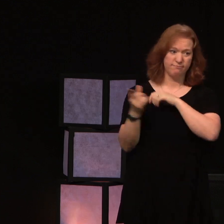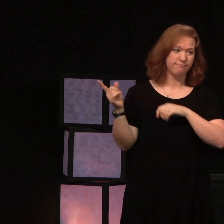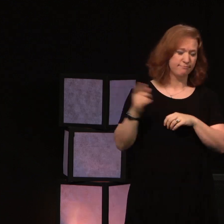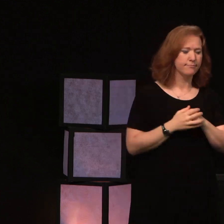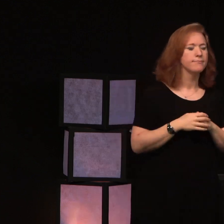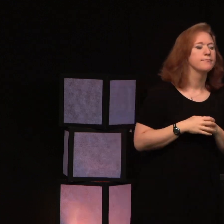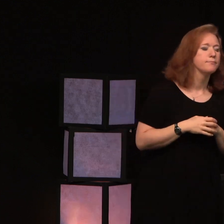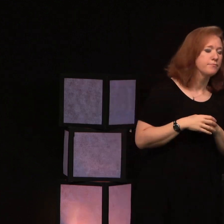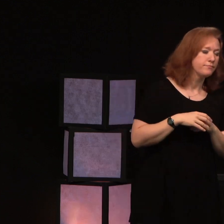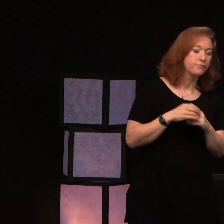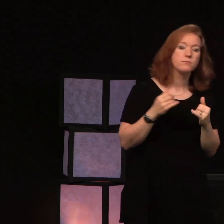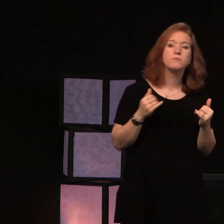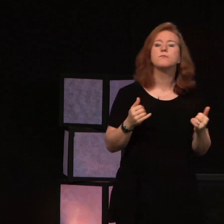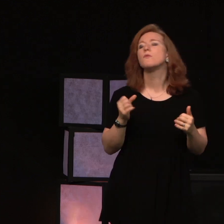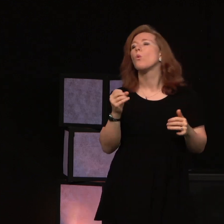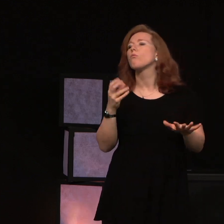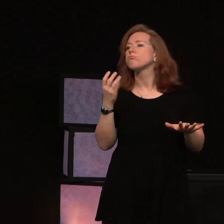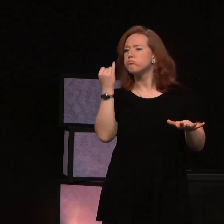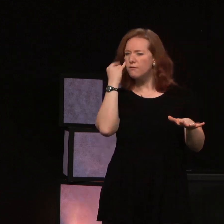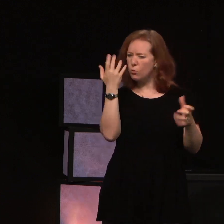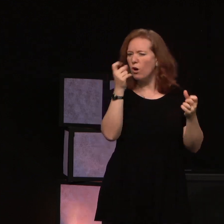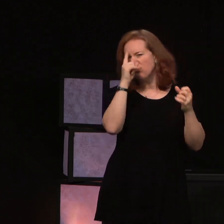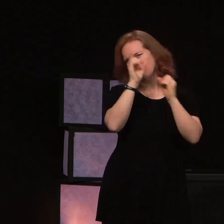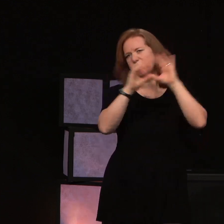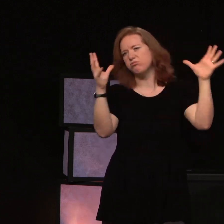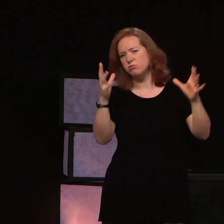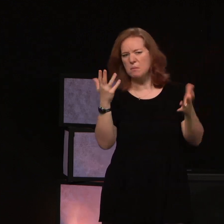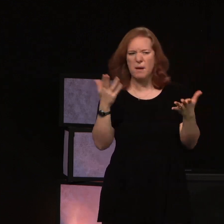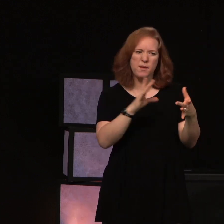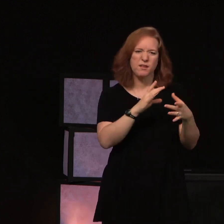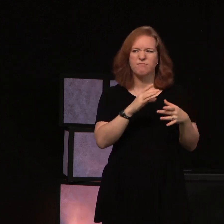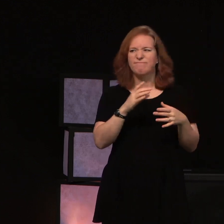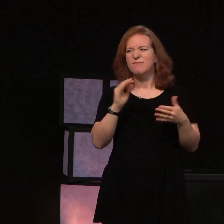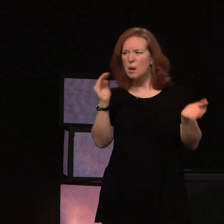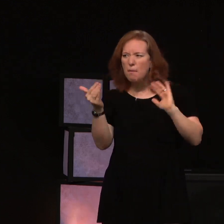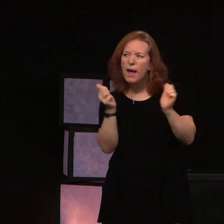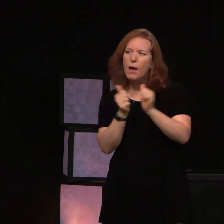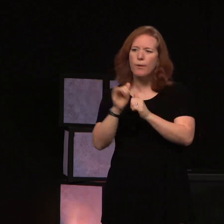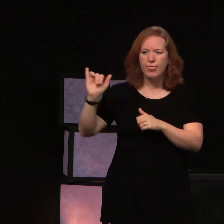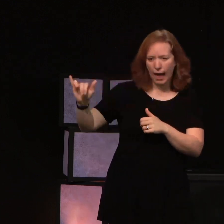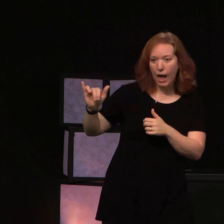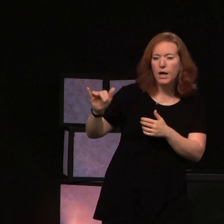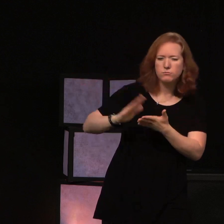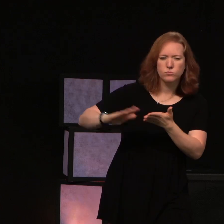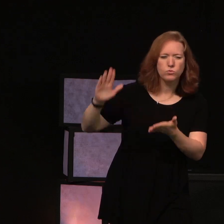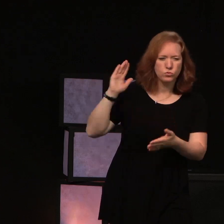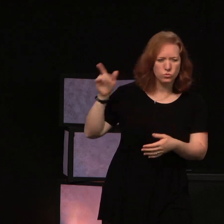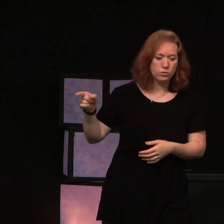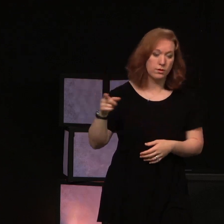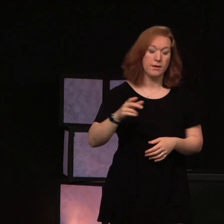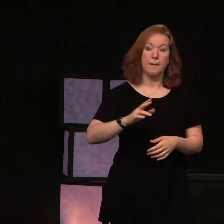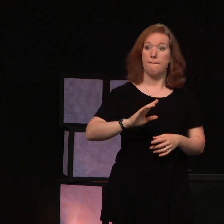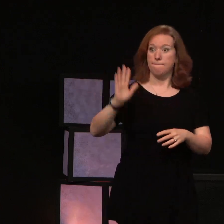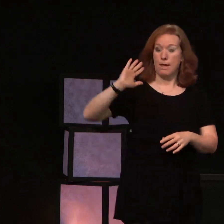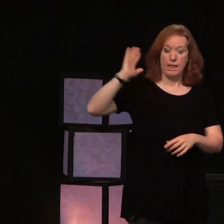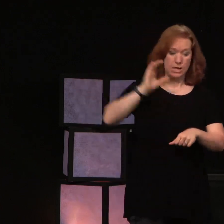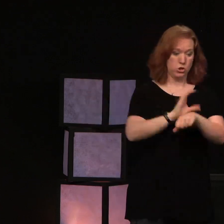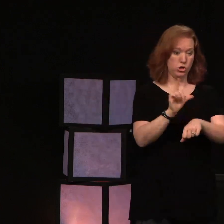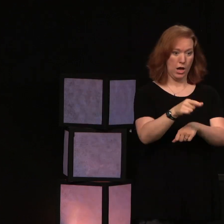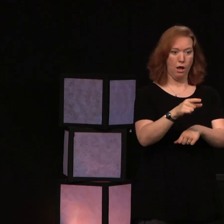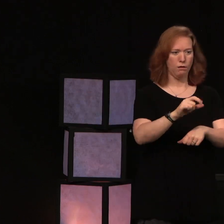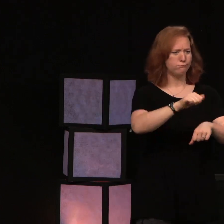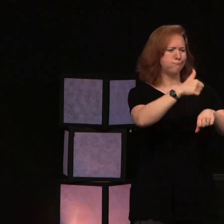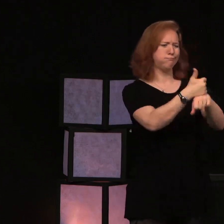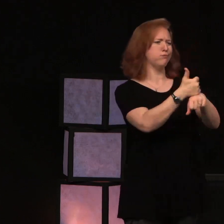Now, so if you can get a mental picture, maybe it was something like that back in that day. And Church